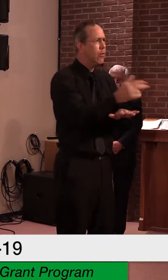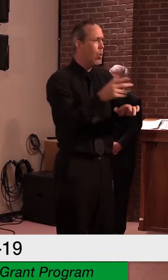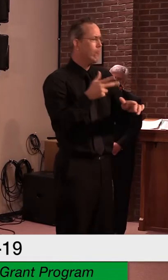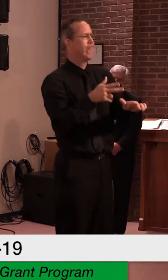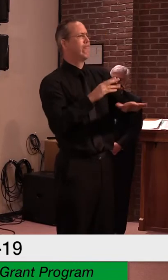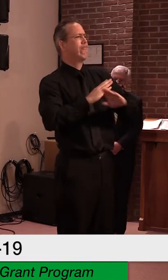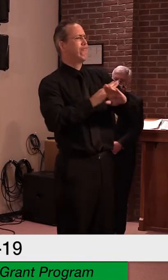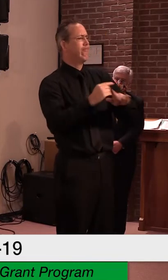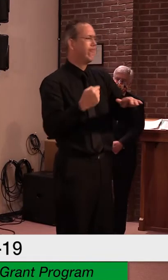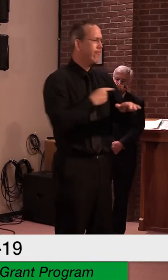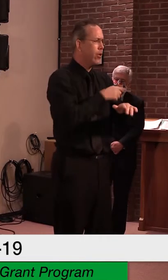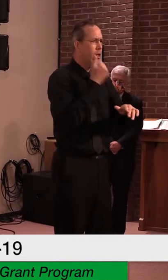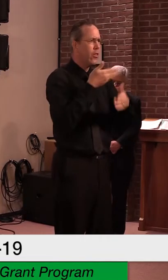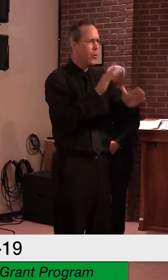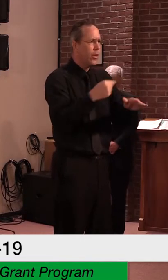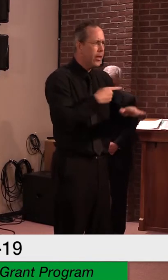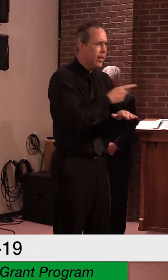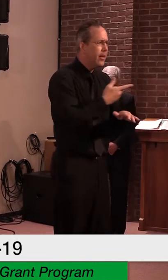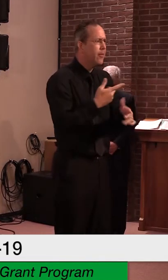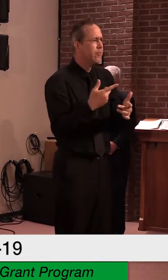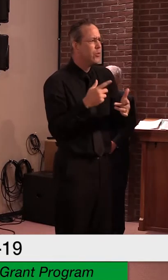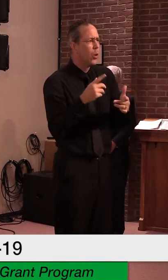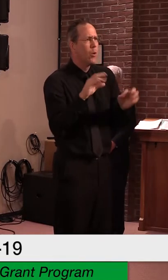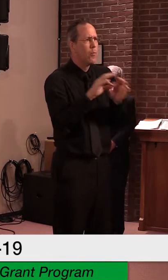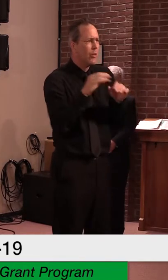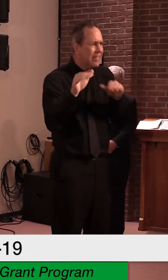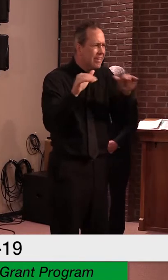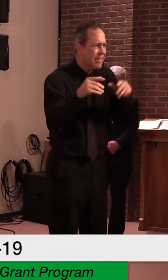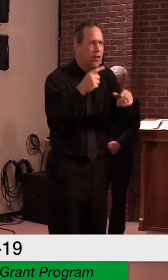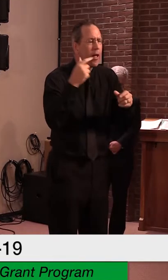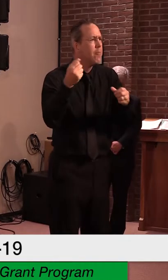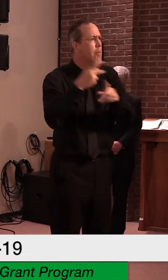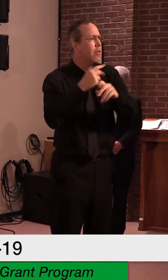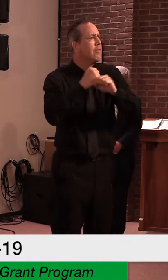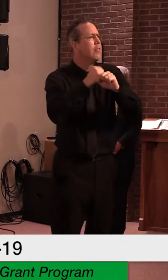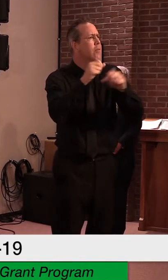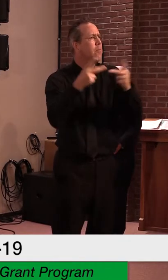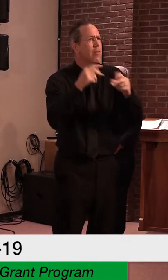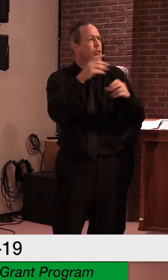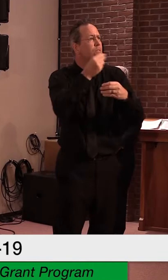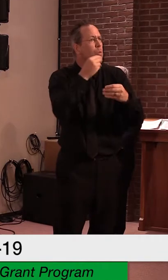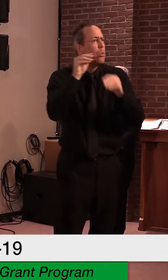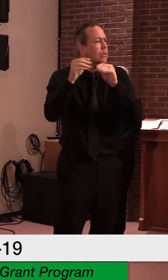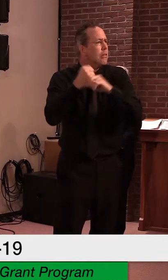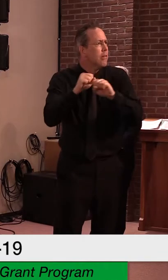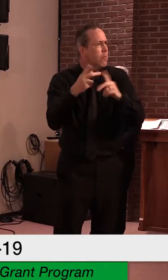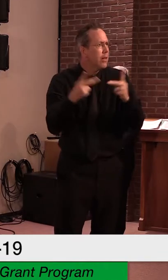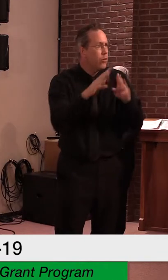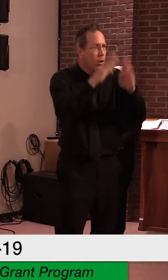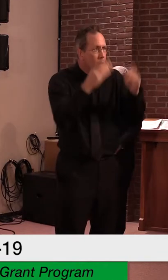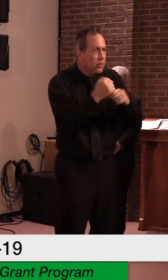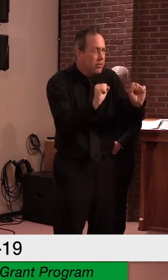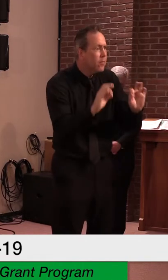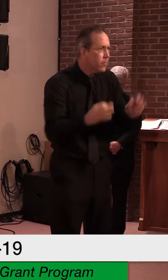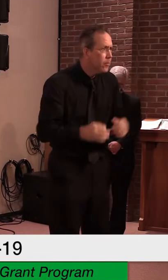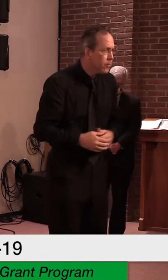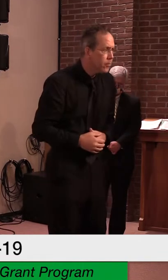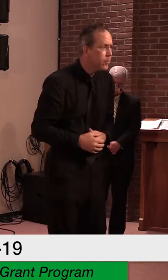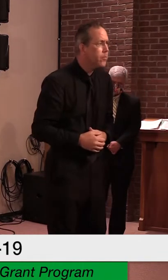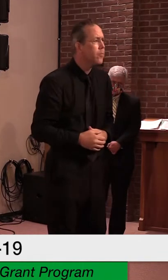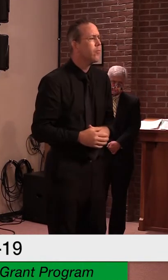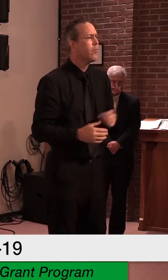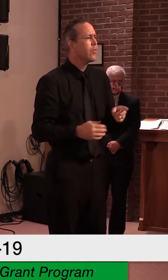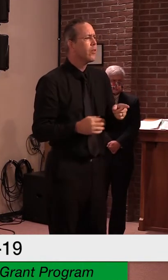may be moved around by wind gusts that may come up into the 50 mile an hour range.